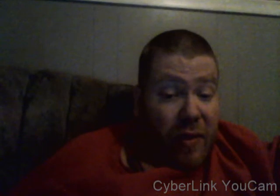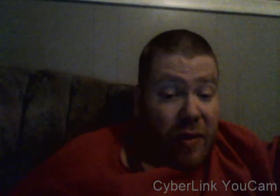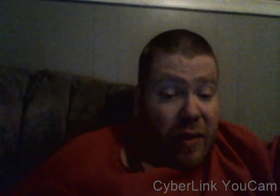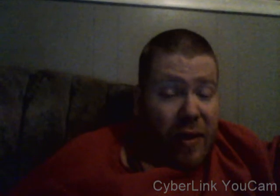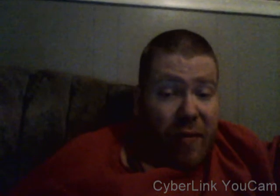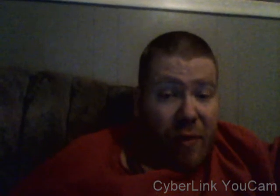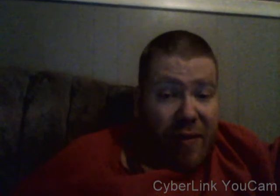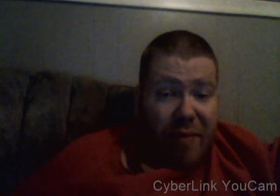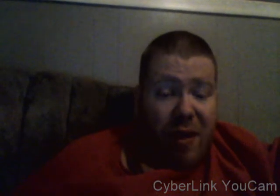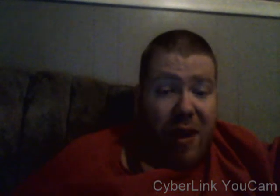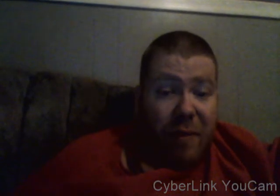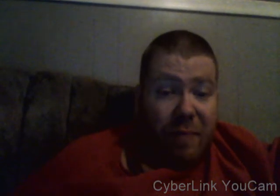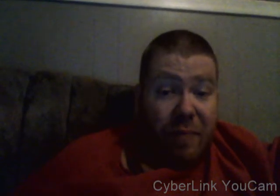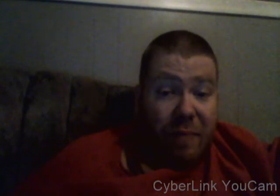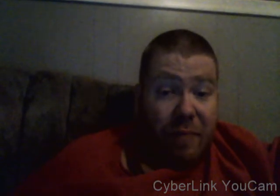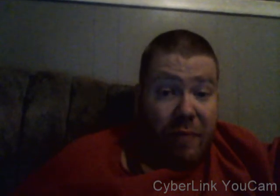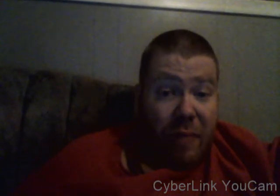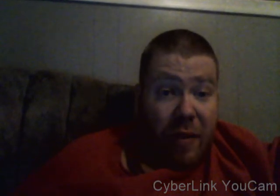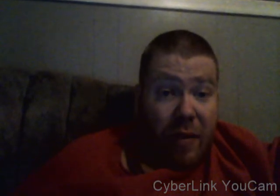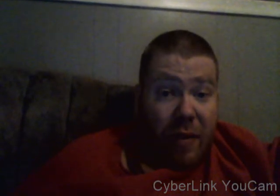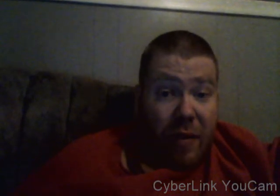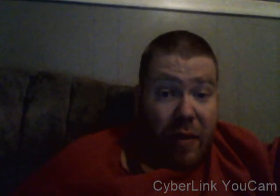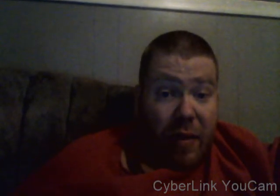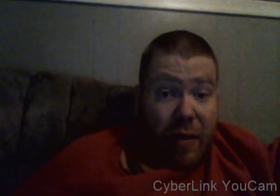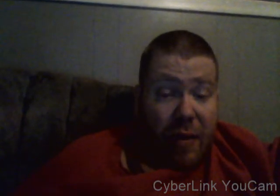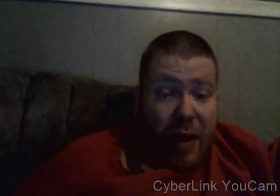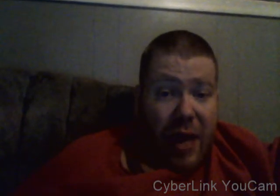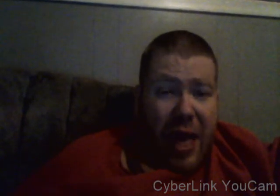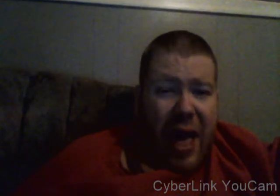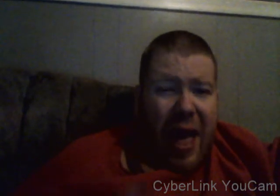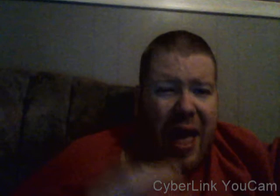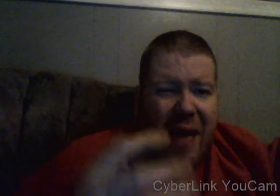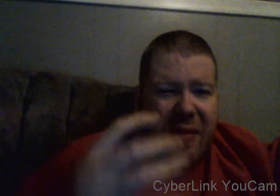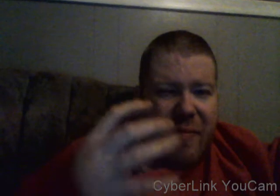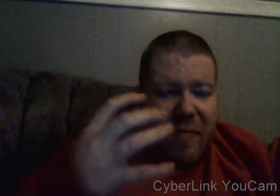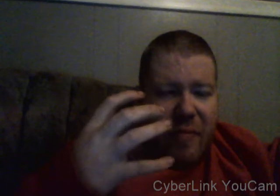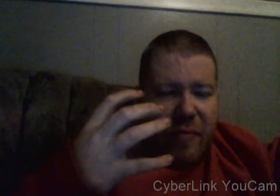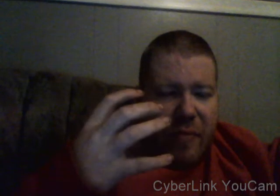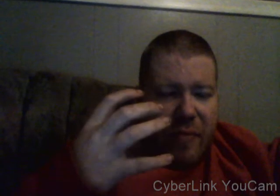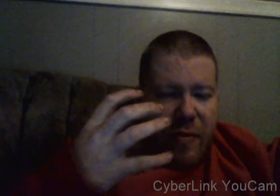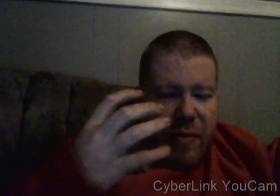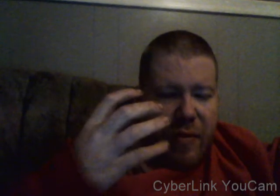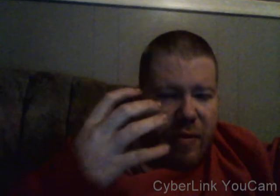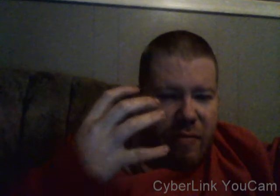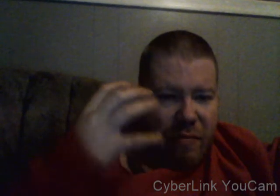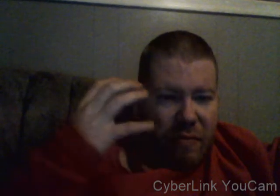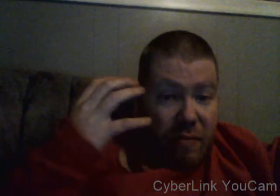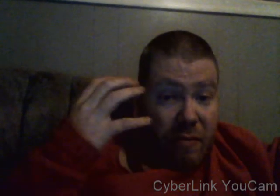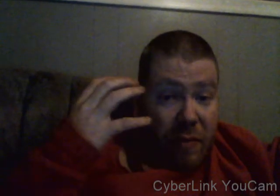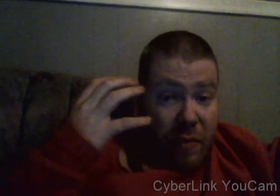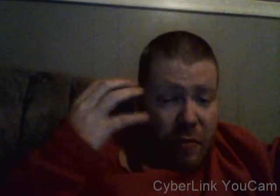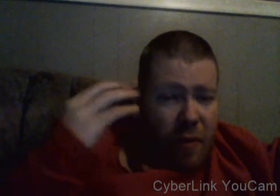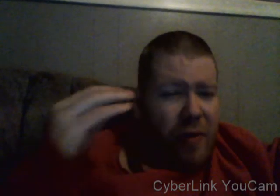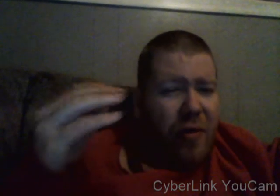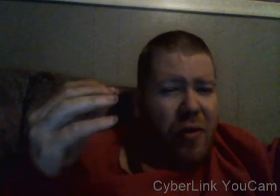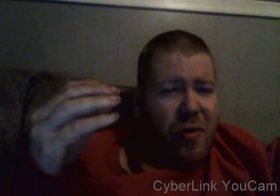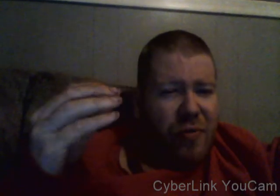it's a waste of time and what do you do